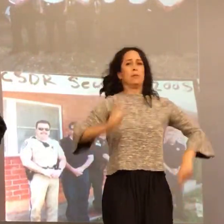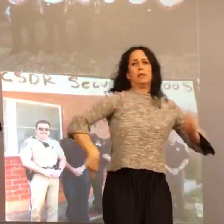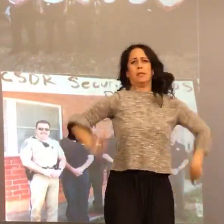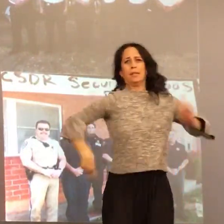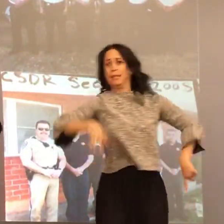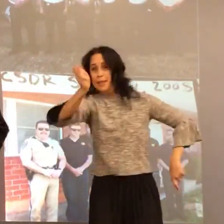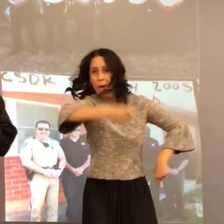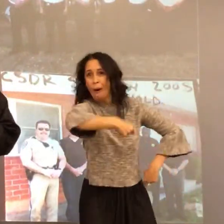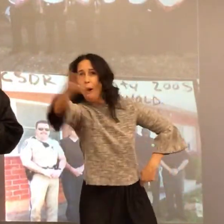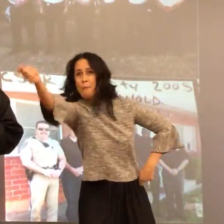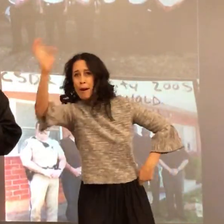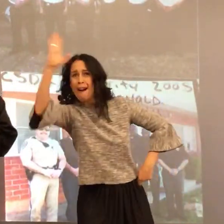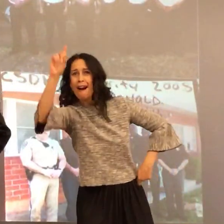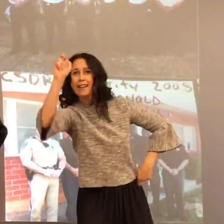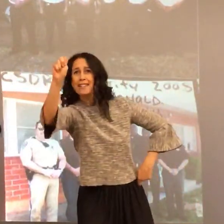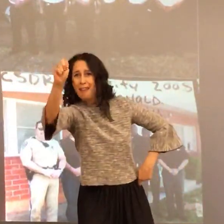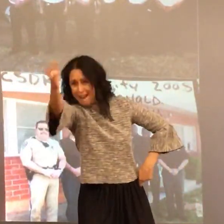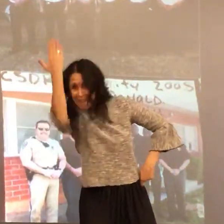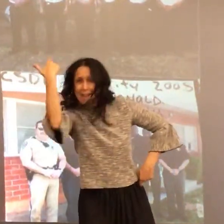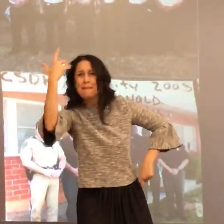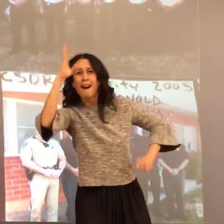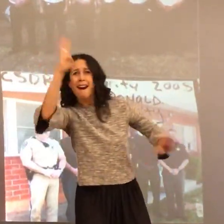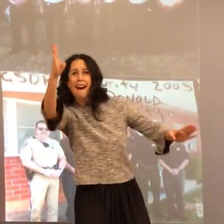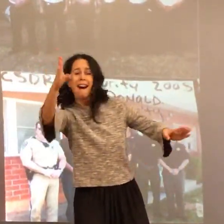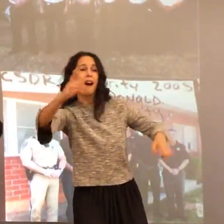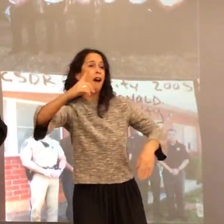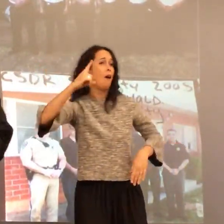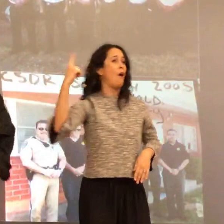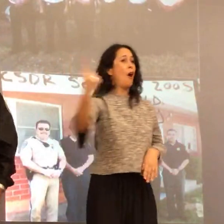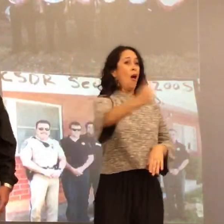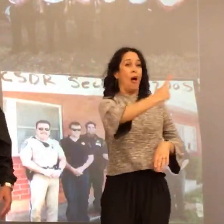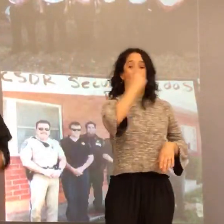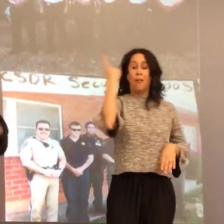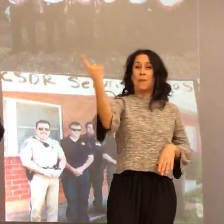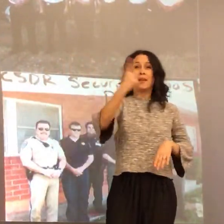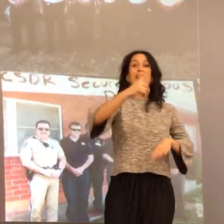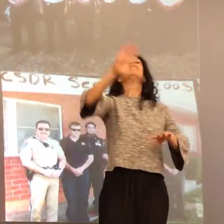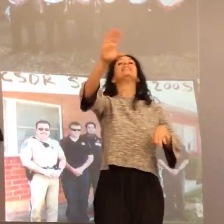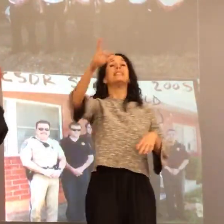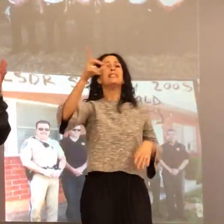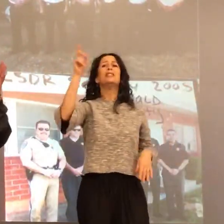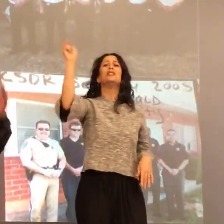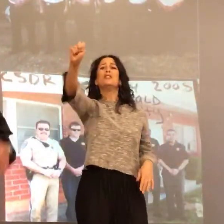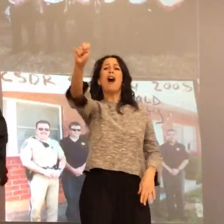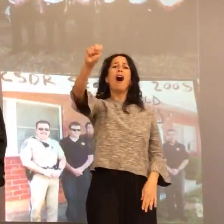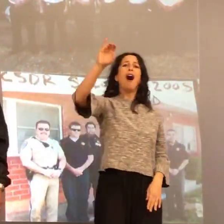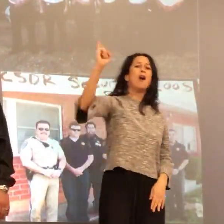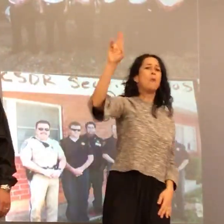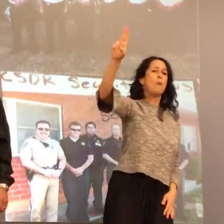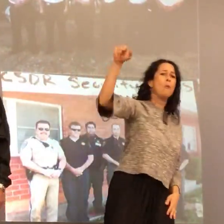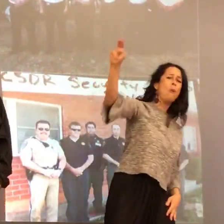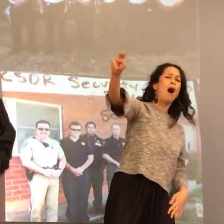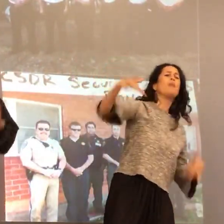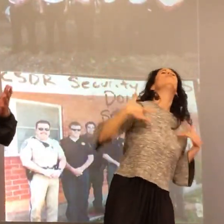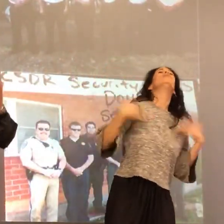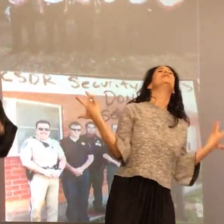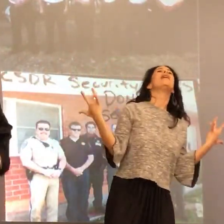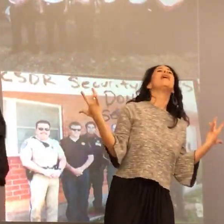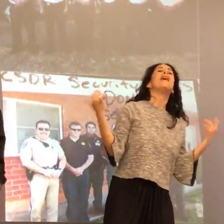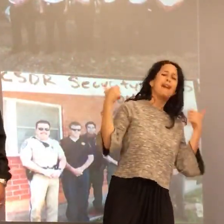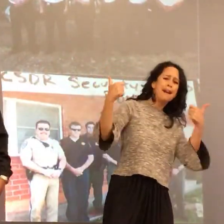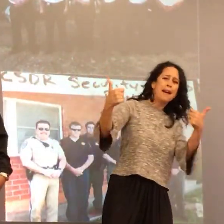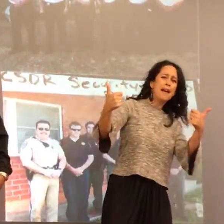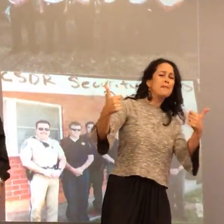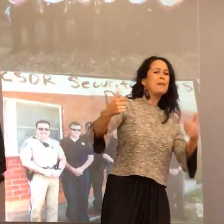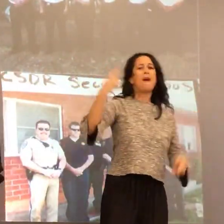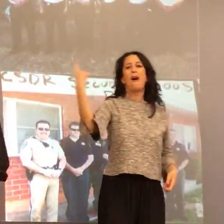door and open it up and I'd wait for him to come up. And as soon as he was in earshot, I would say, Don Juan, hey, you know, how's it going? And he would